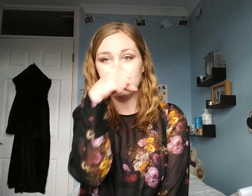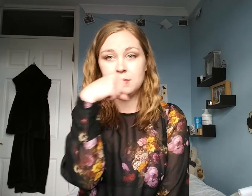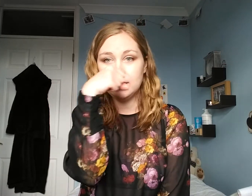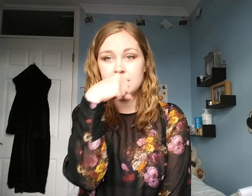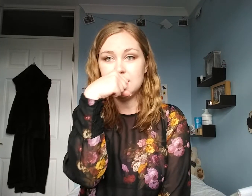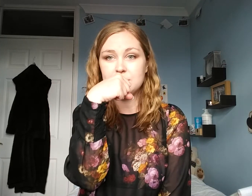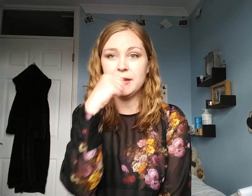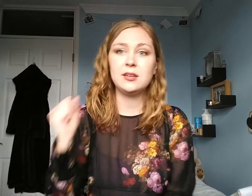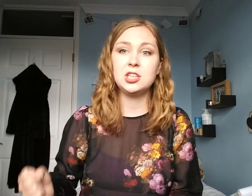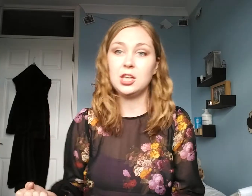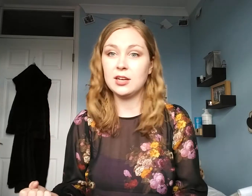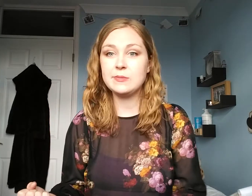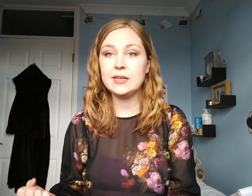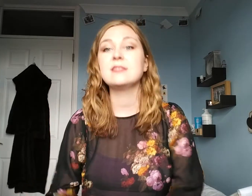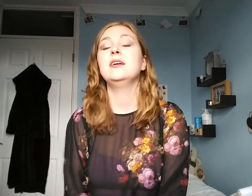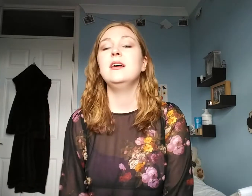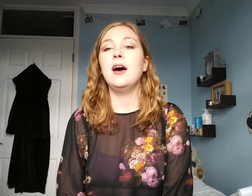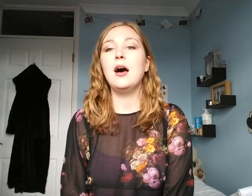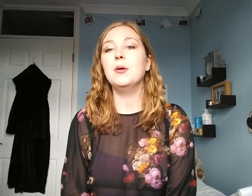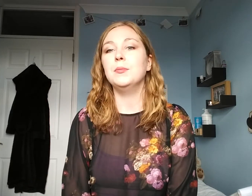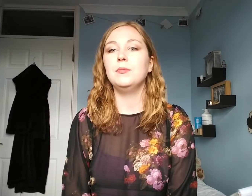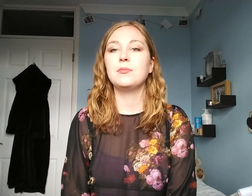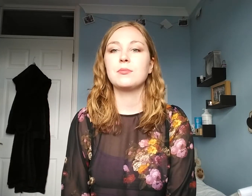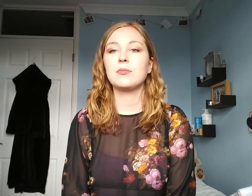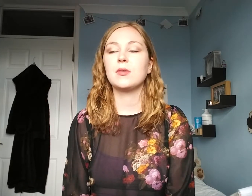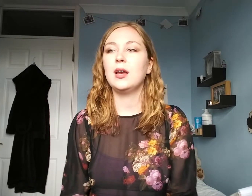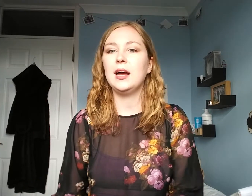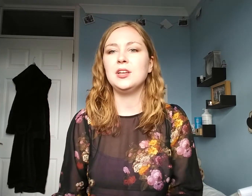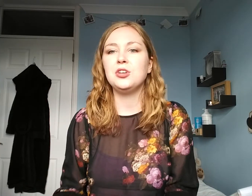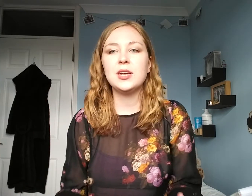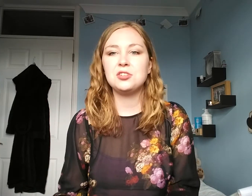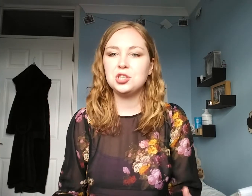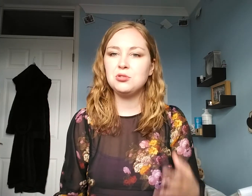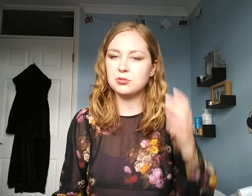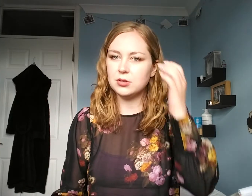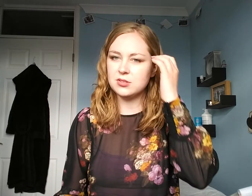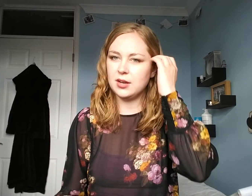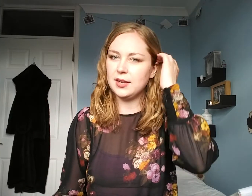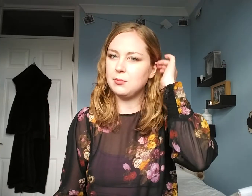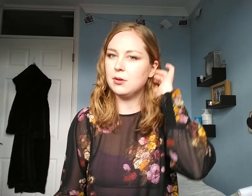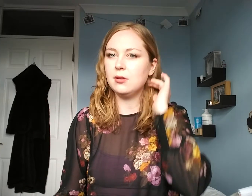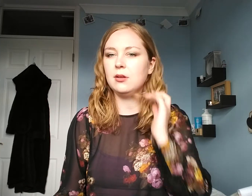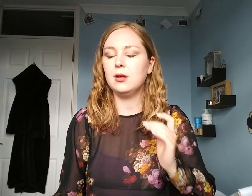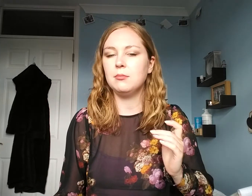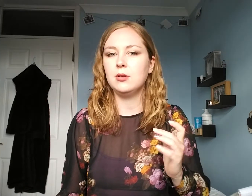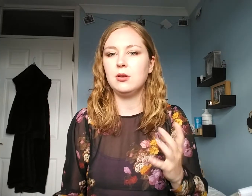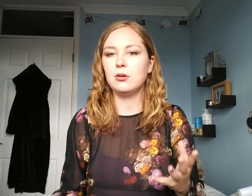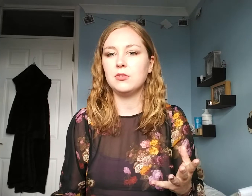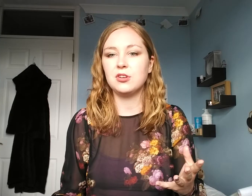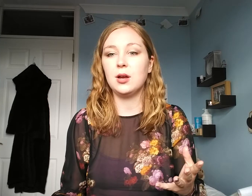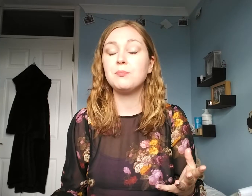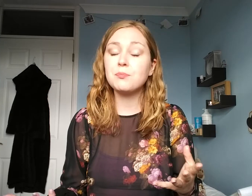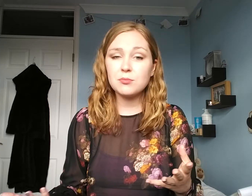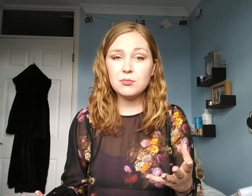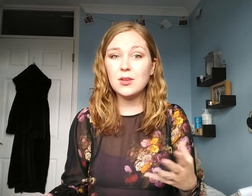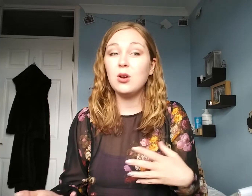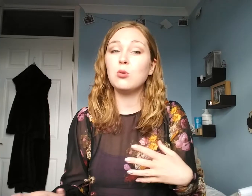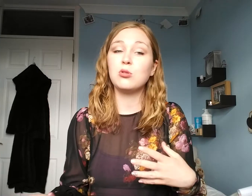is Pig, because she likes pigs. And you get to choose your own sign name a lot of the time. So, or